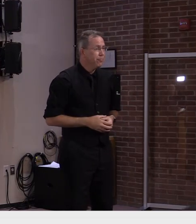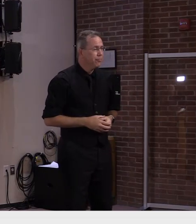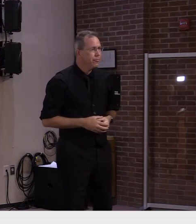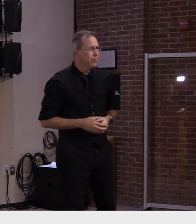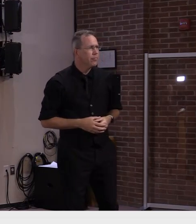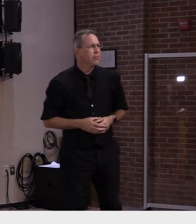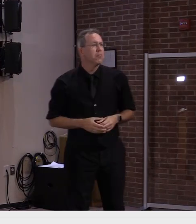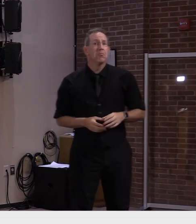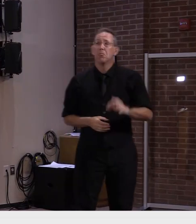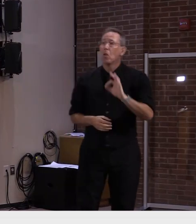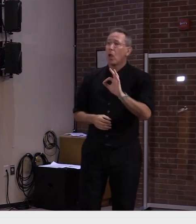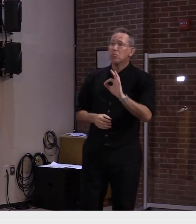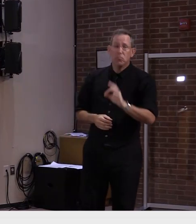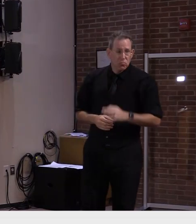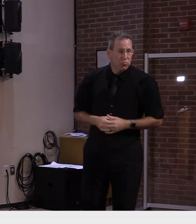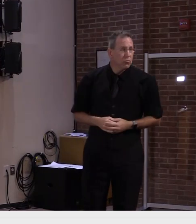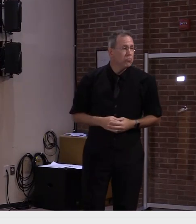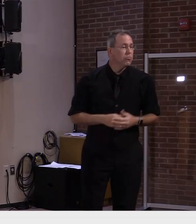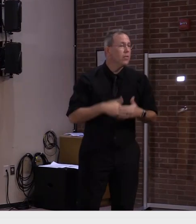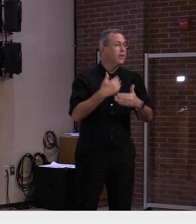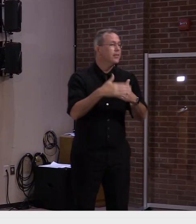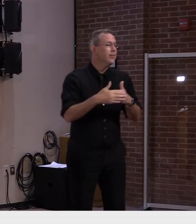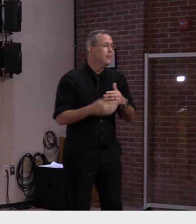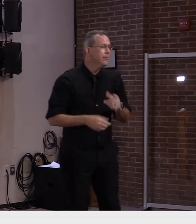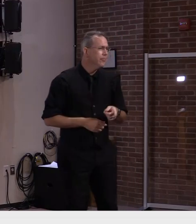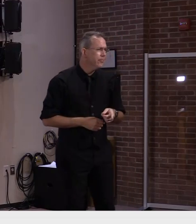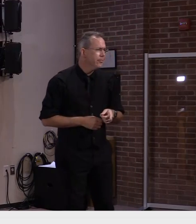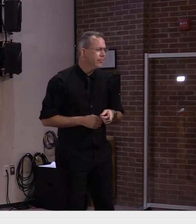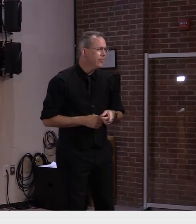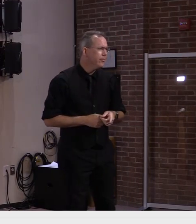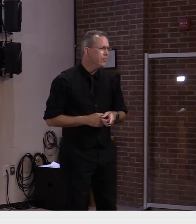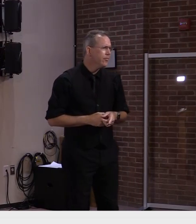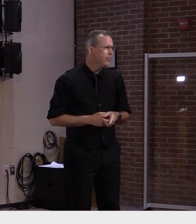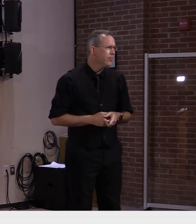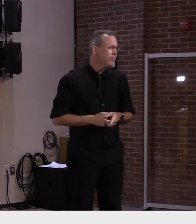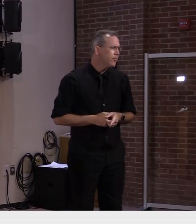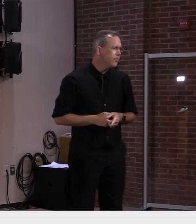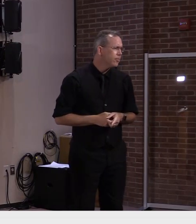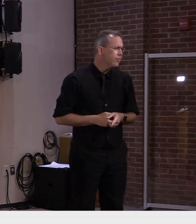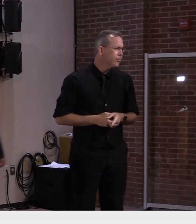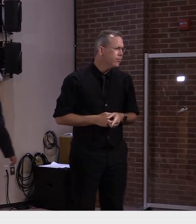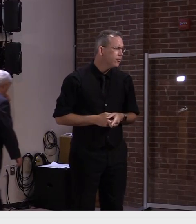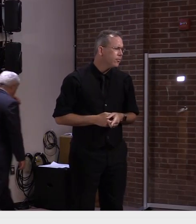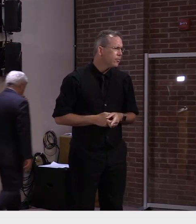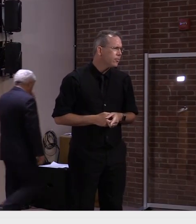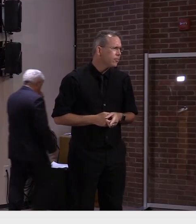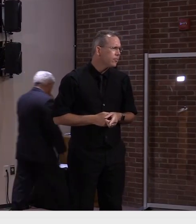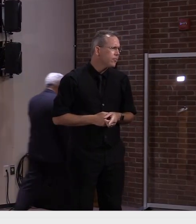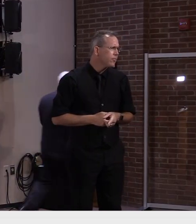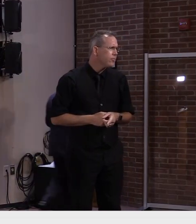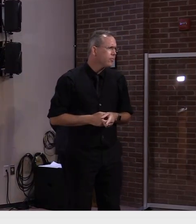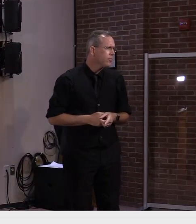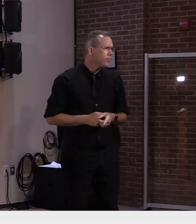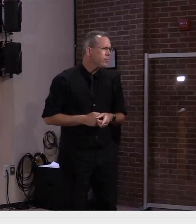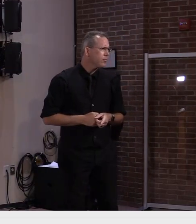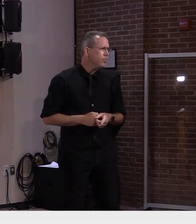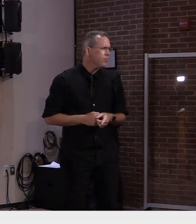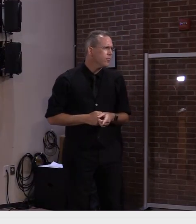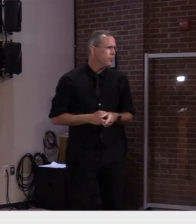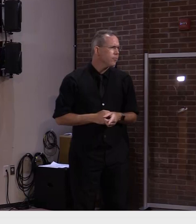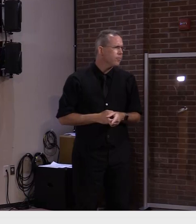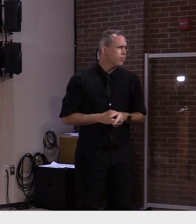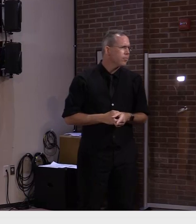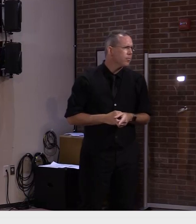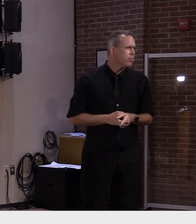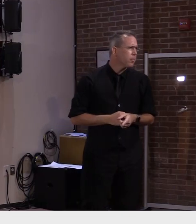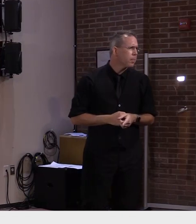And secondly, Governor, as you know, the some of our counties are reaching a threshold where